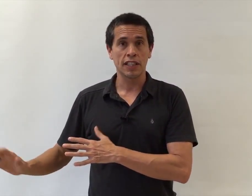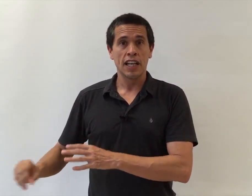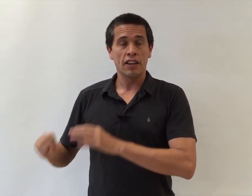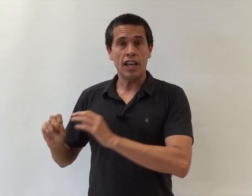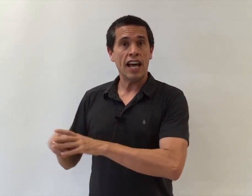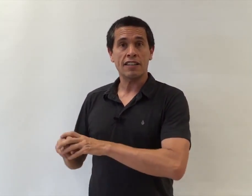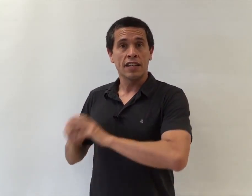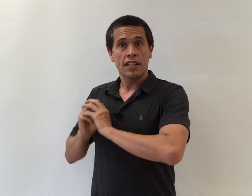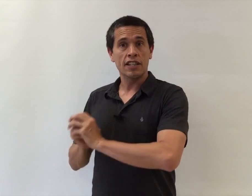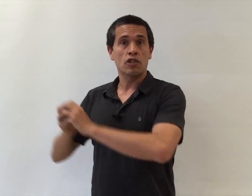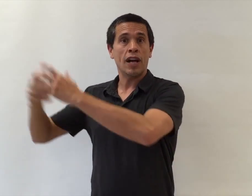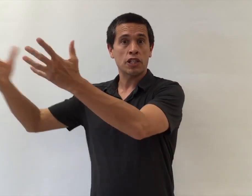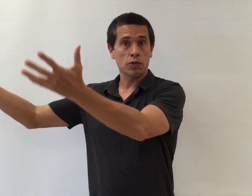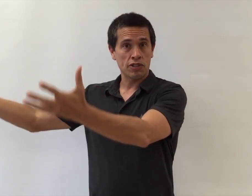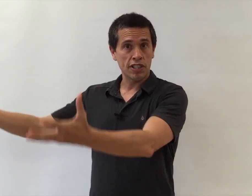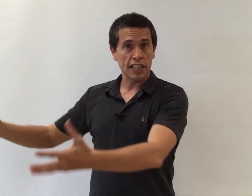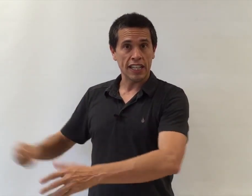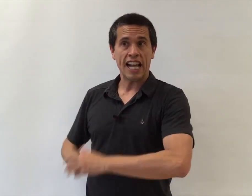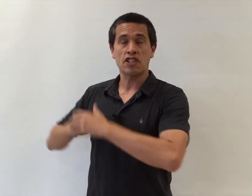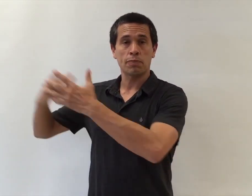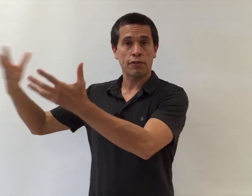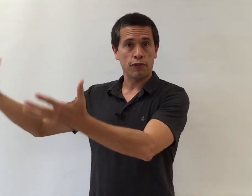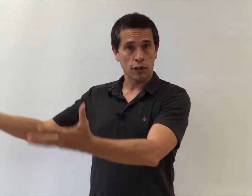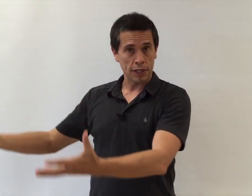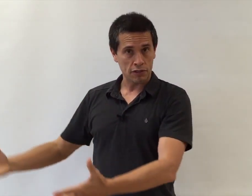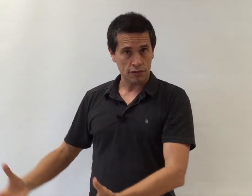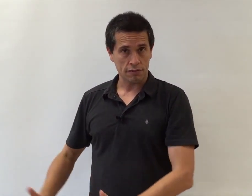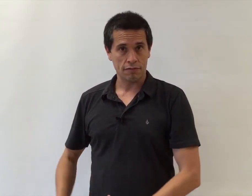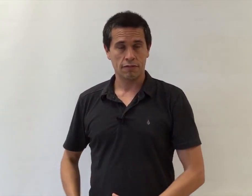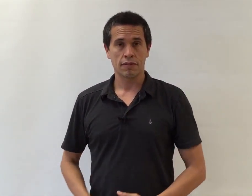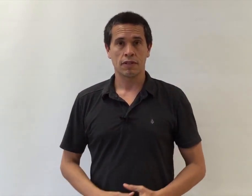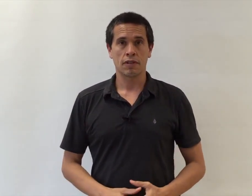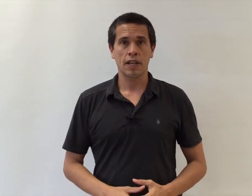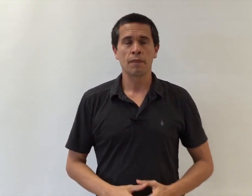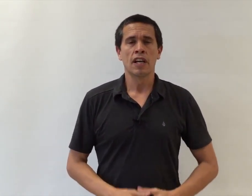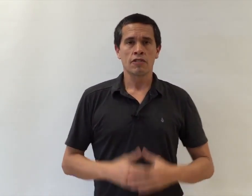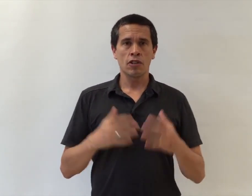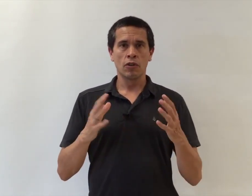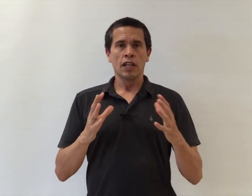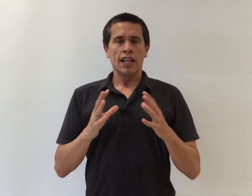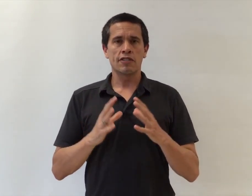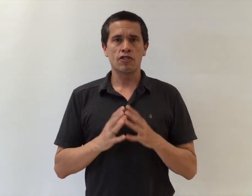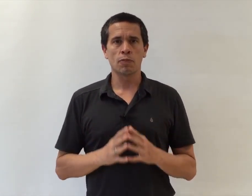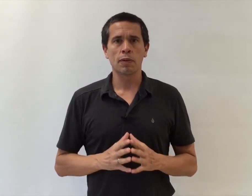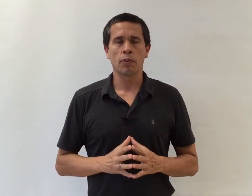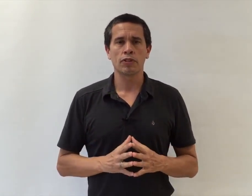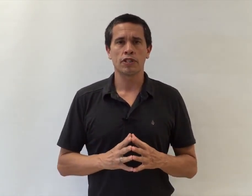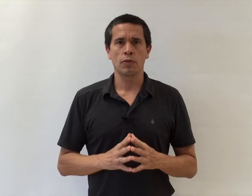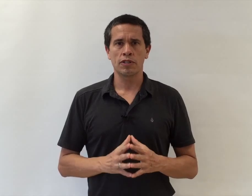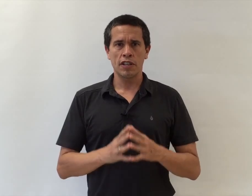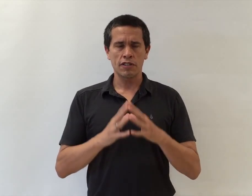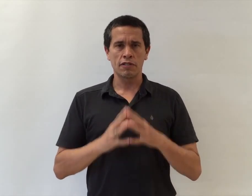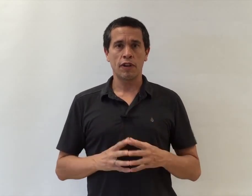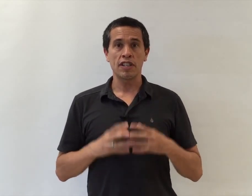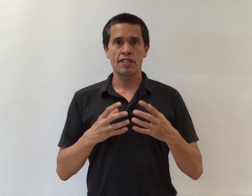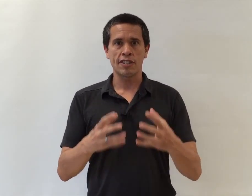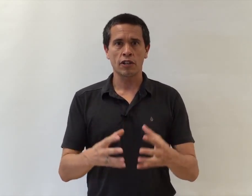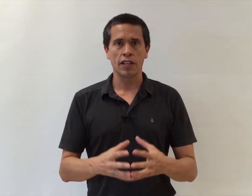And that is your actual singing. That's your performance. So it's super important that you understand this is a very subtle